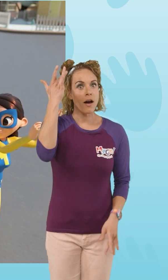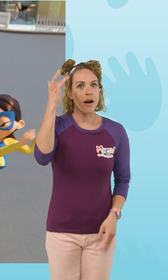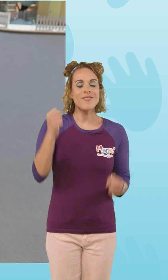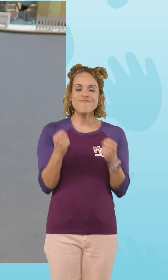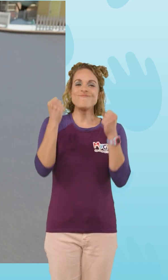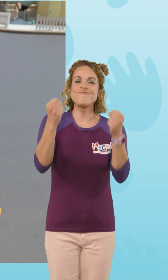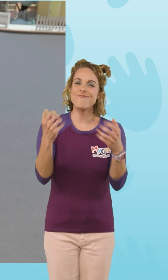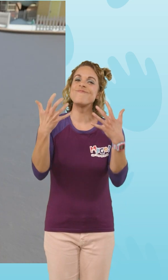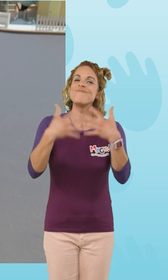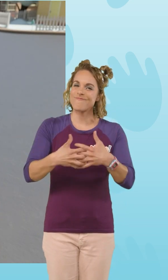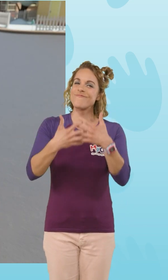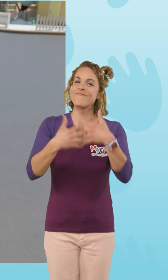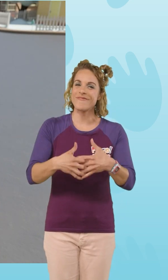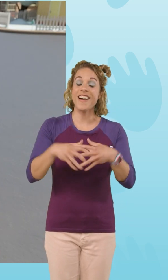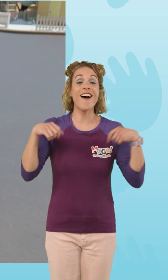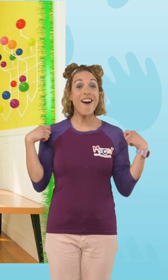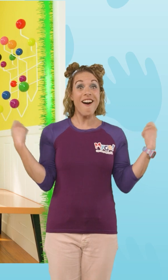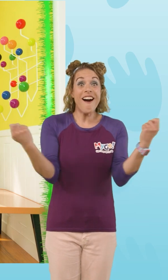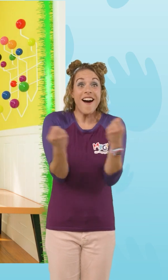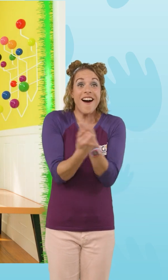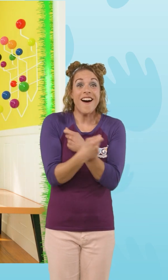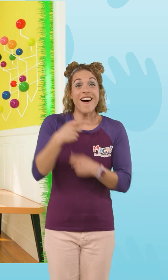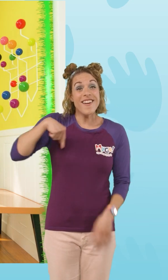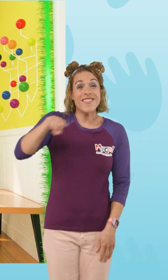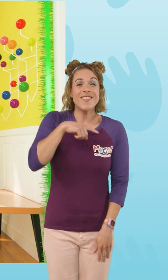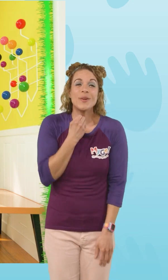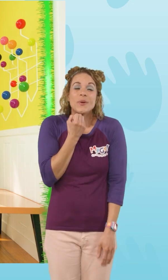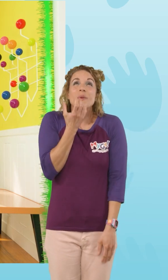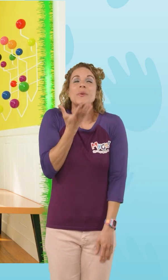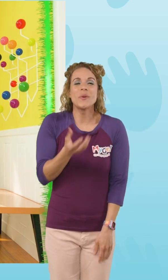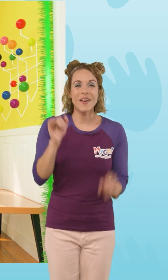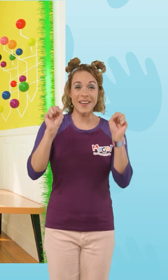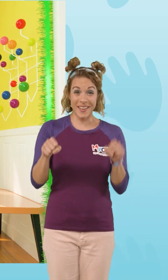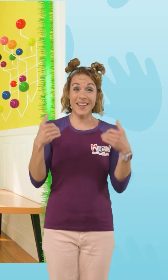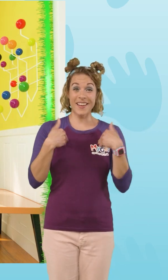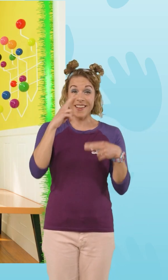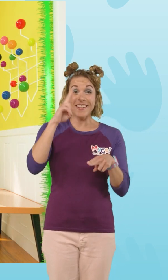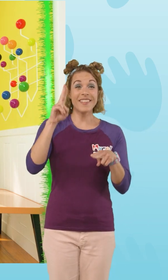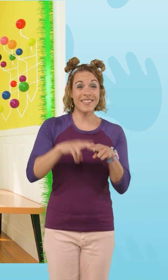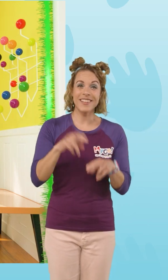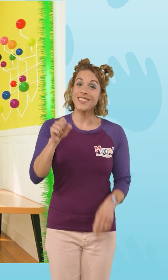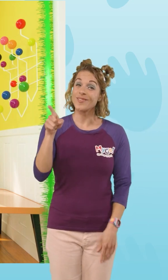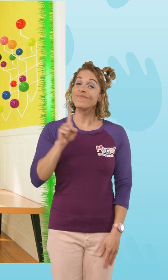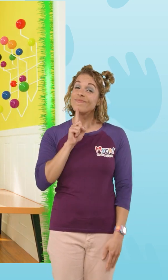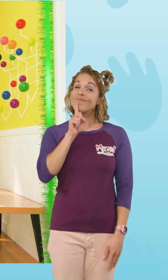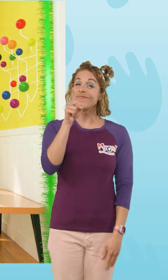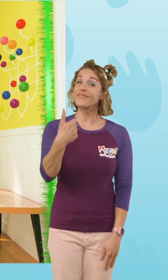the car can drive She wraps us up so warmly then we can have fun Yes, she really